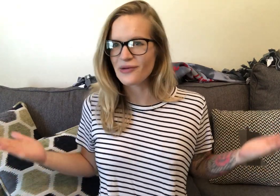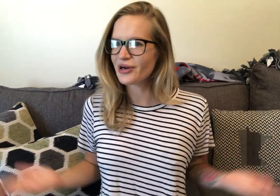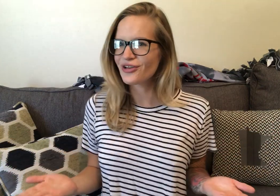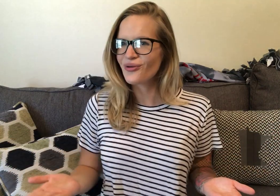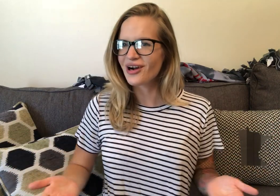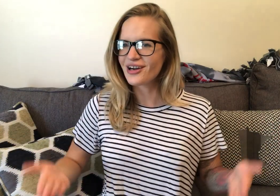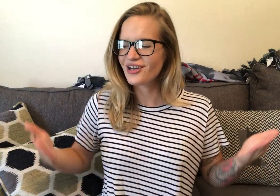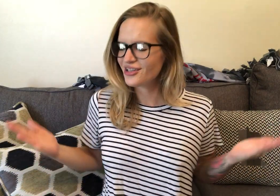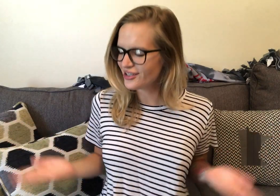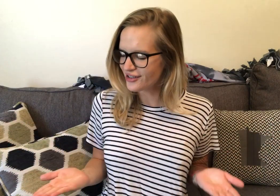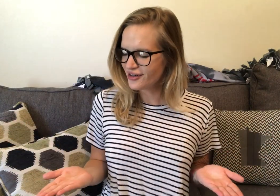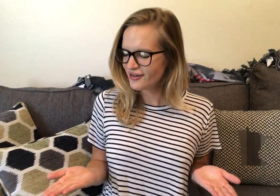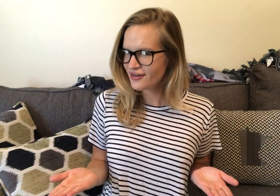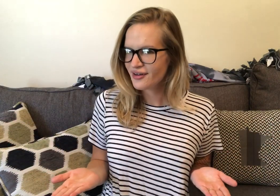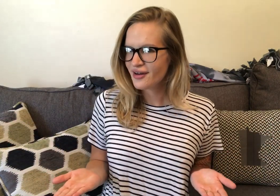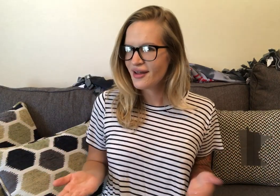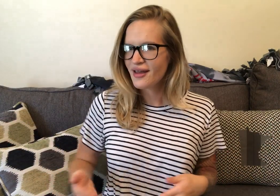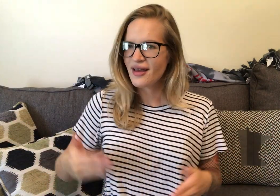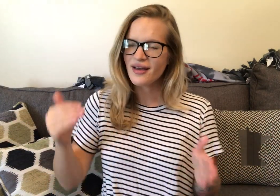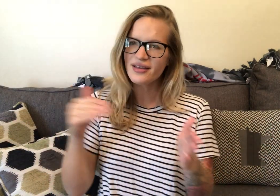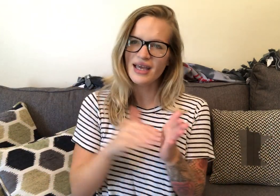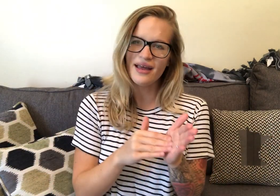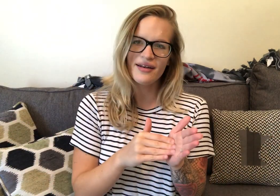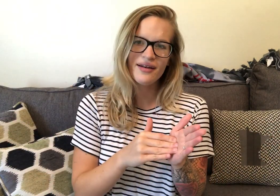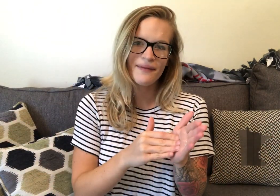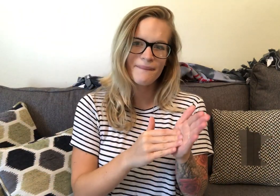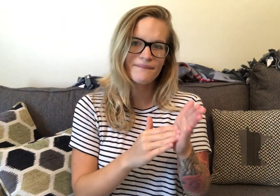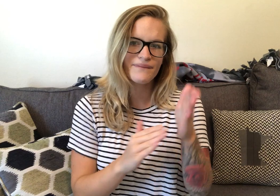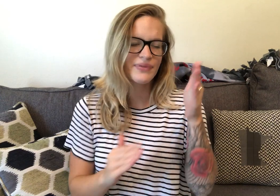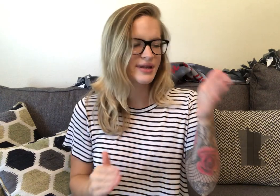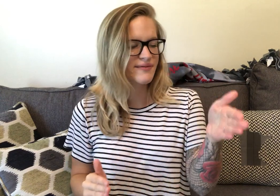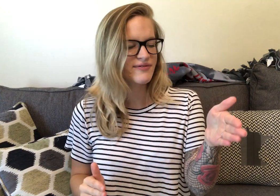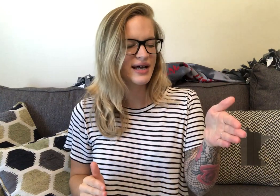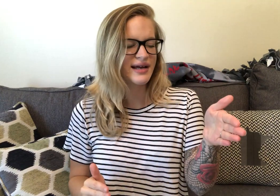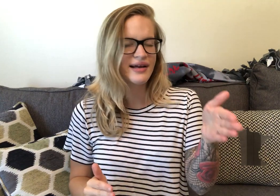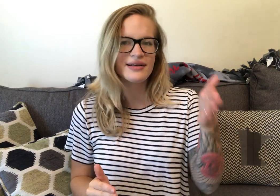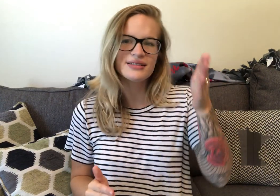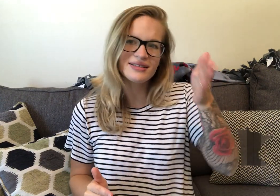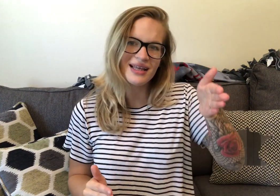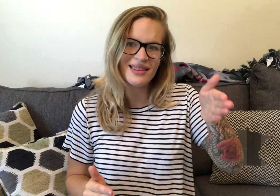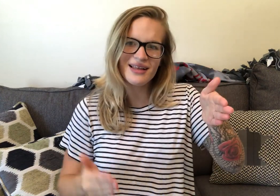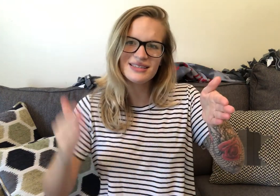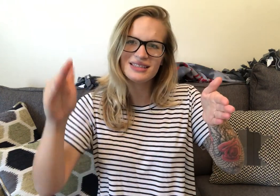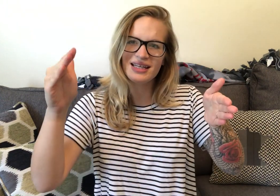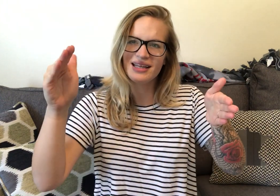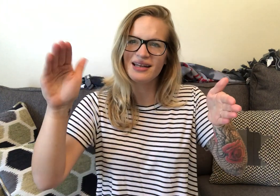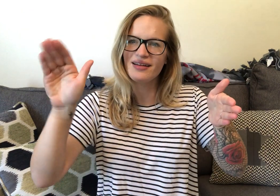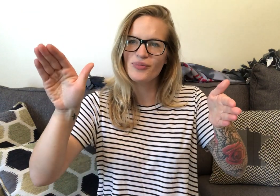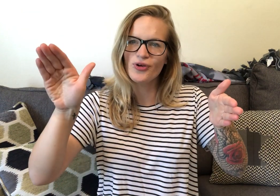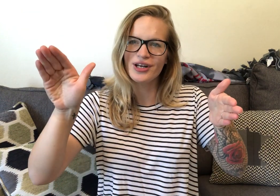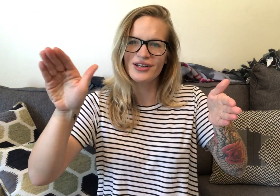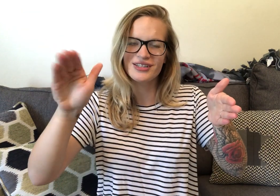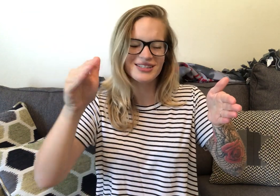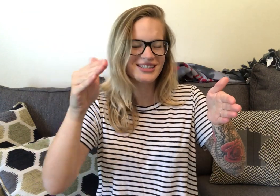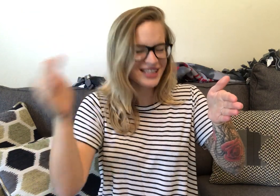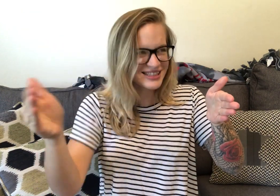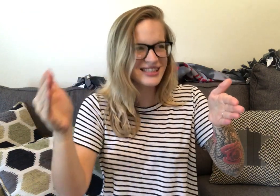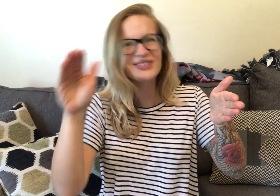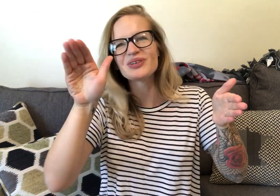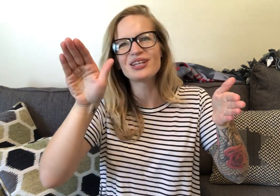Like where you are. Here. Again. Flat hand. Like this. And then. Point it. Touch it. With